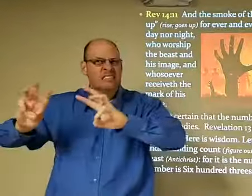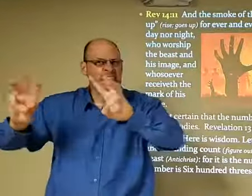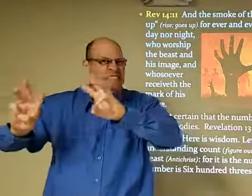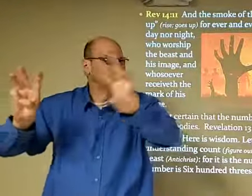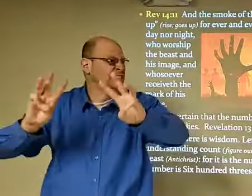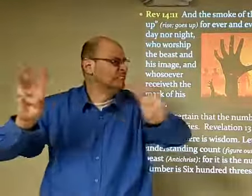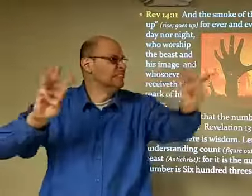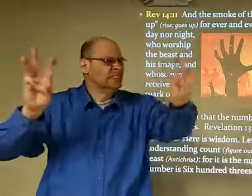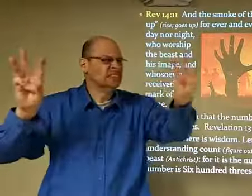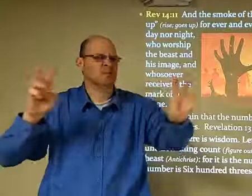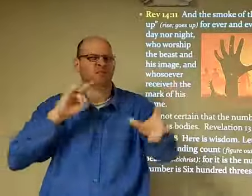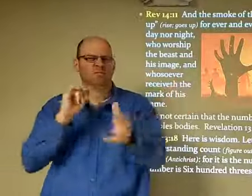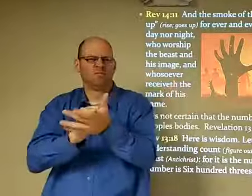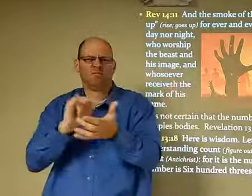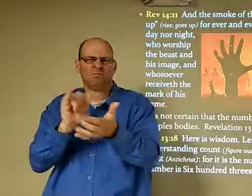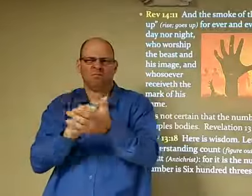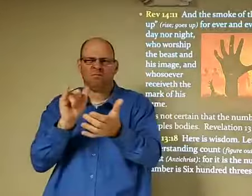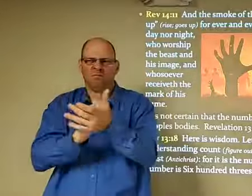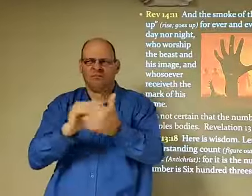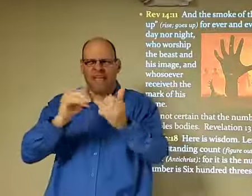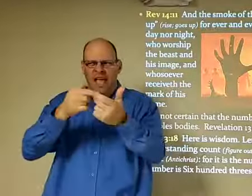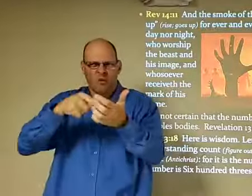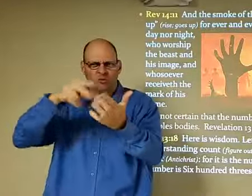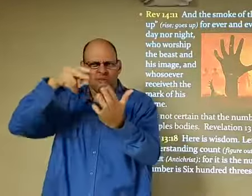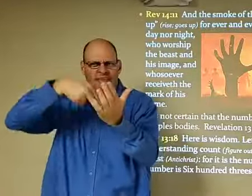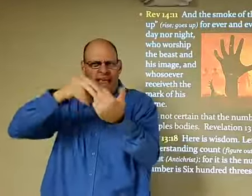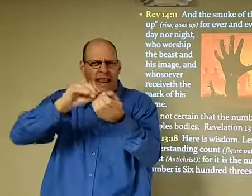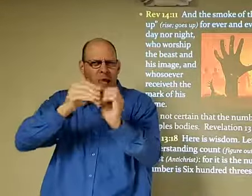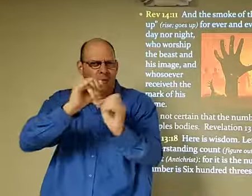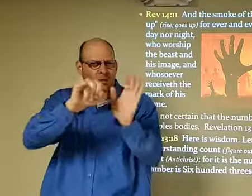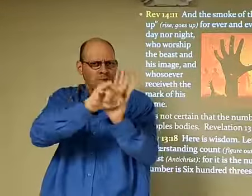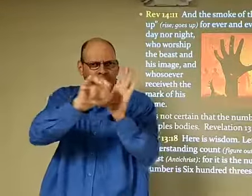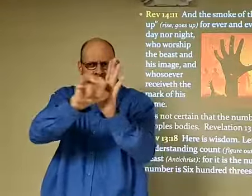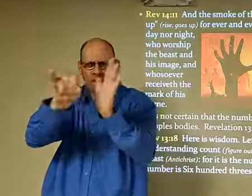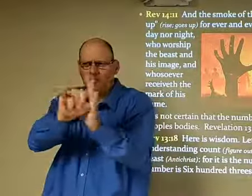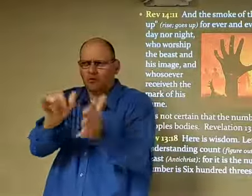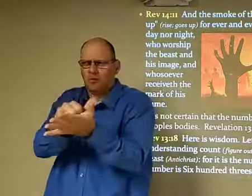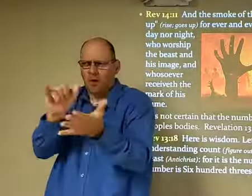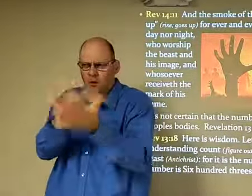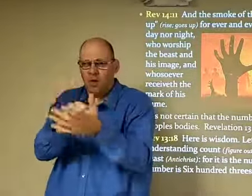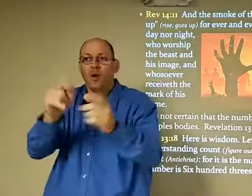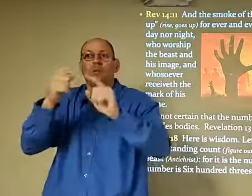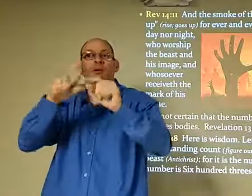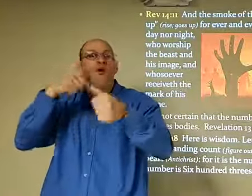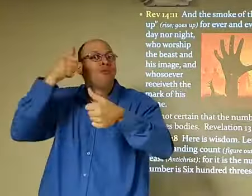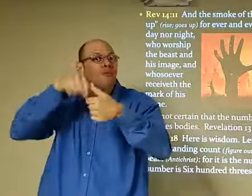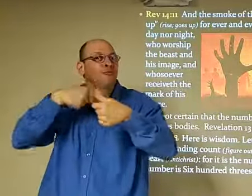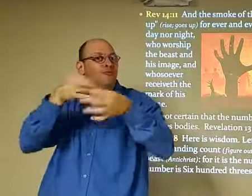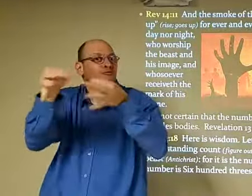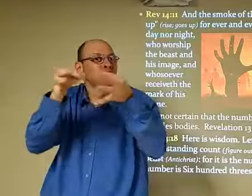number you know everybody's going to have the same number how are they going to read their identity I don't know